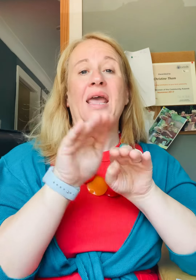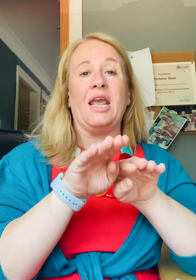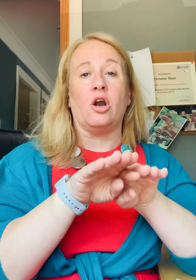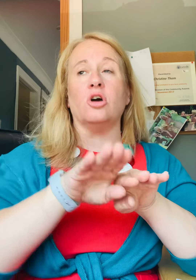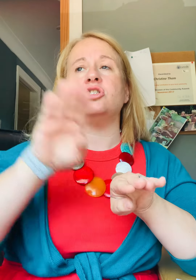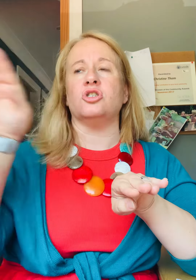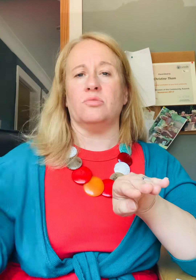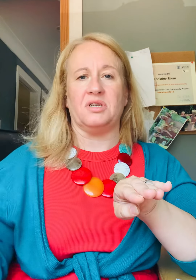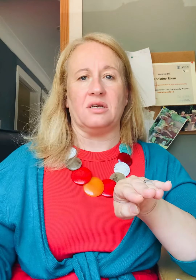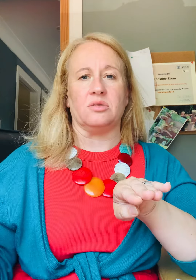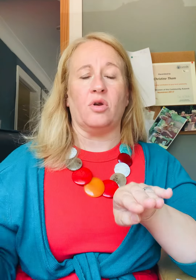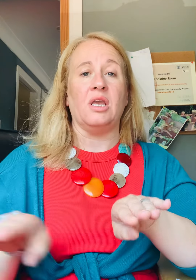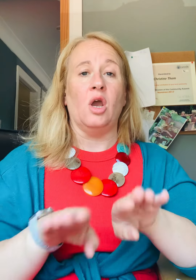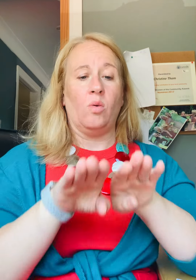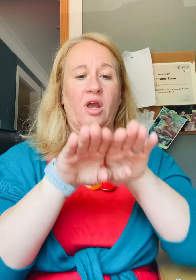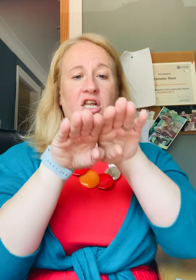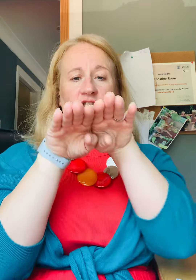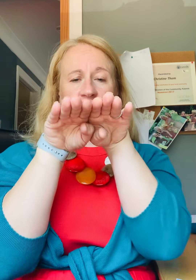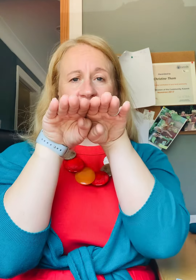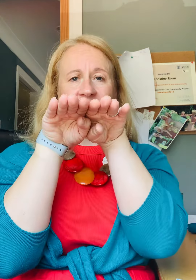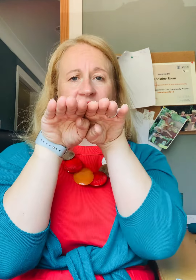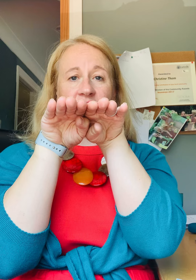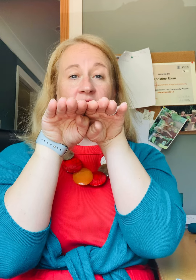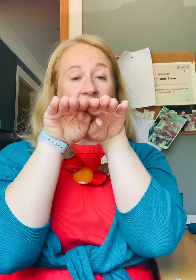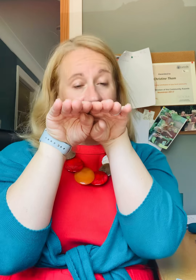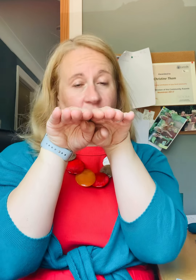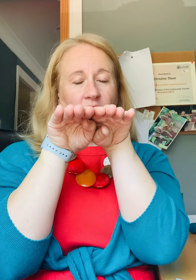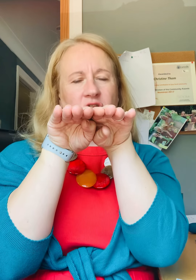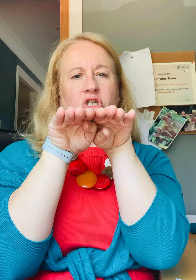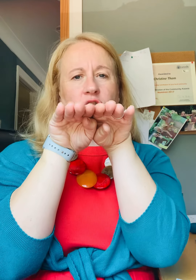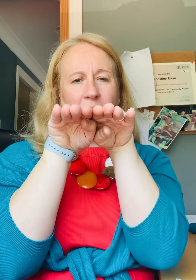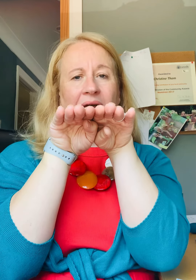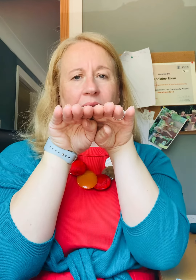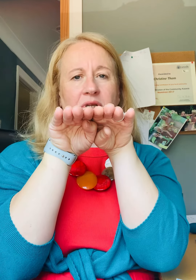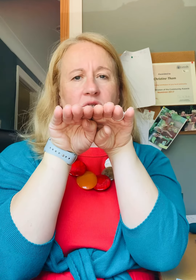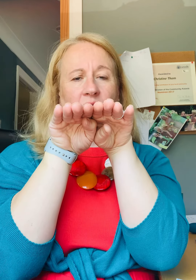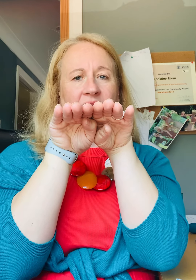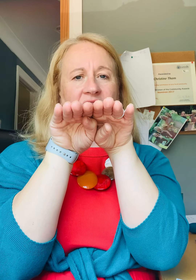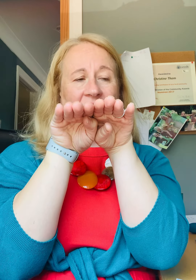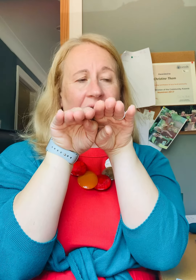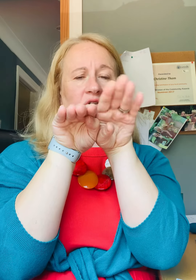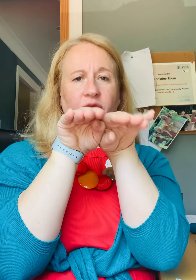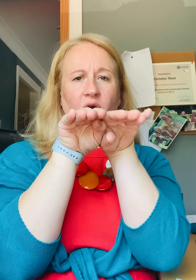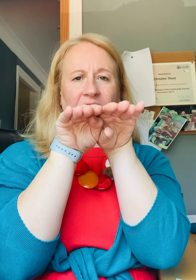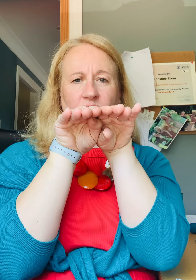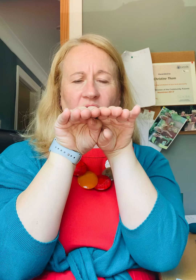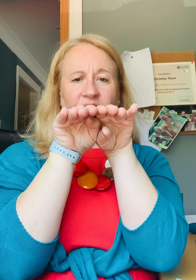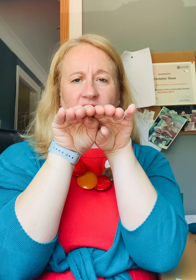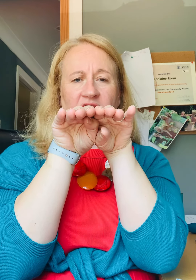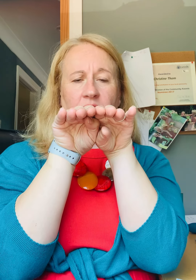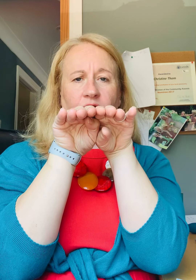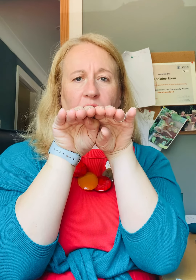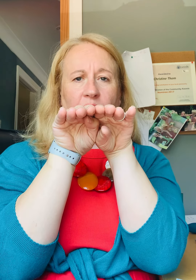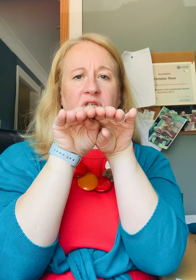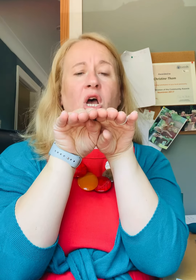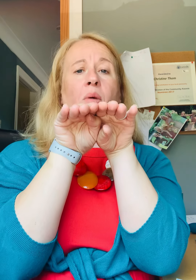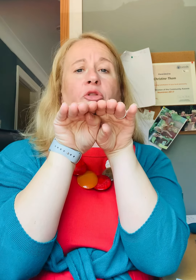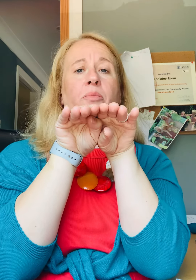it costs somebody else money where it's just a case of. And there are some elements where it's out of your hands where you've not turned up for appointments. But the